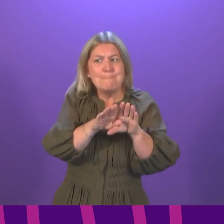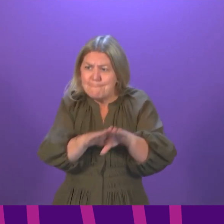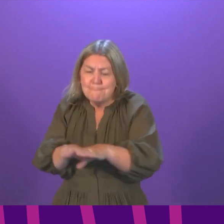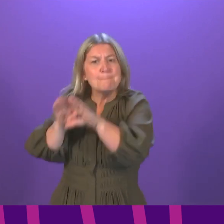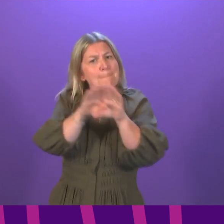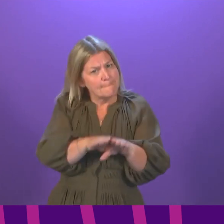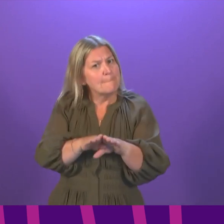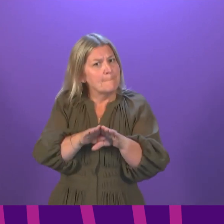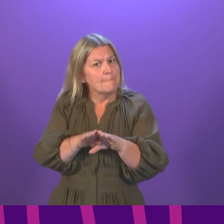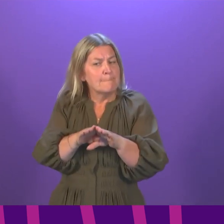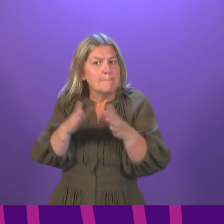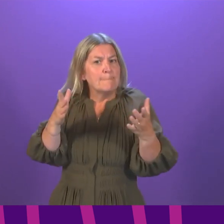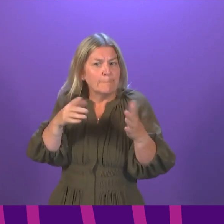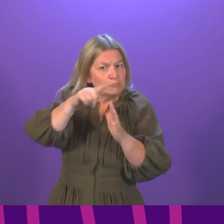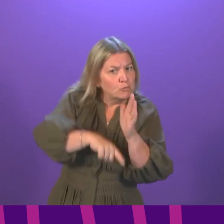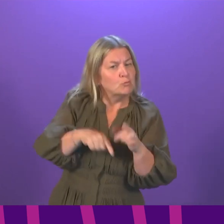where possible?